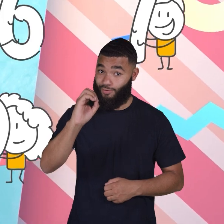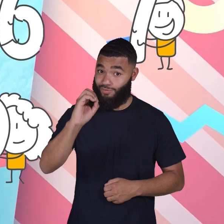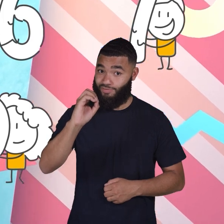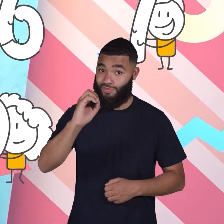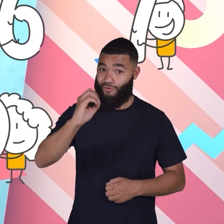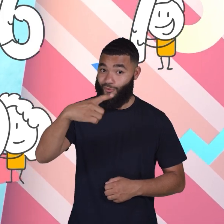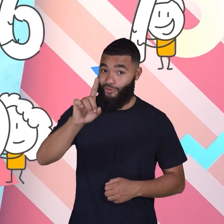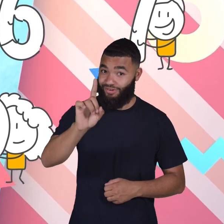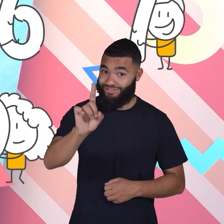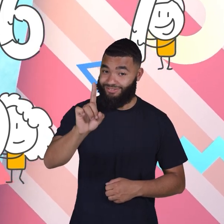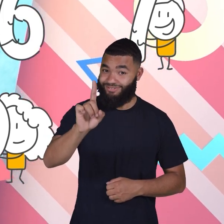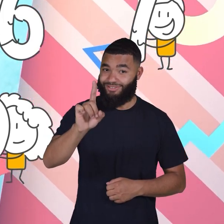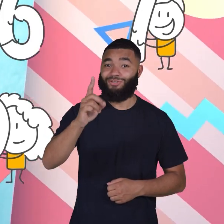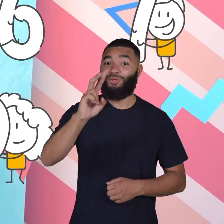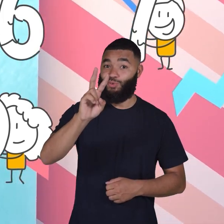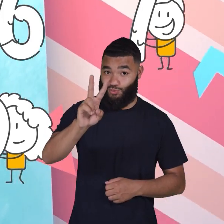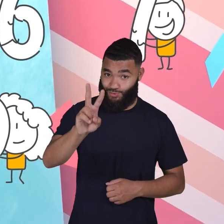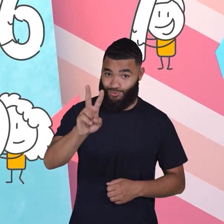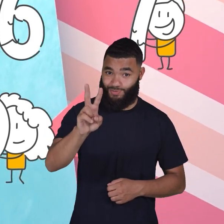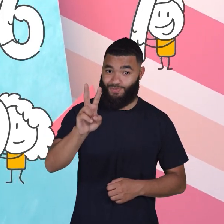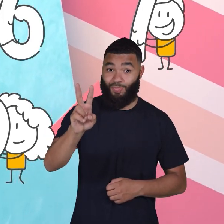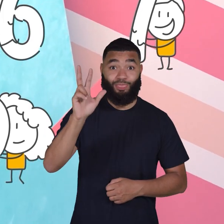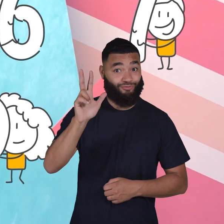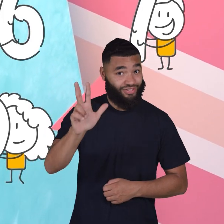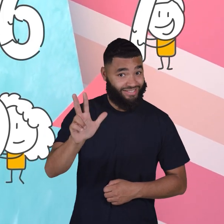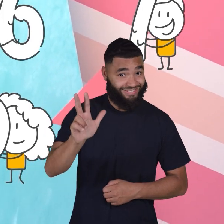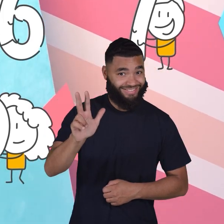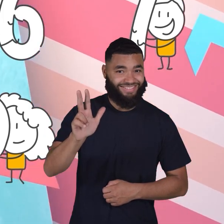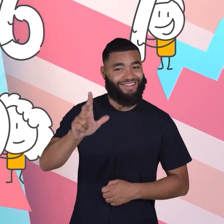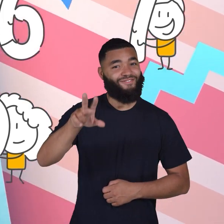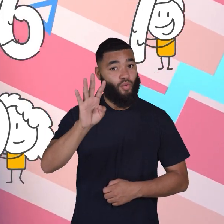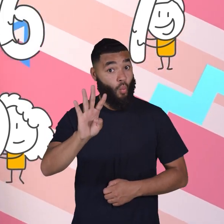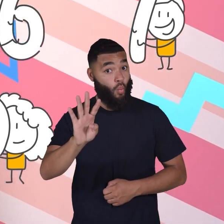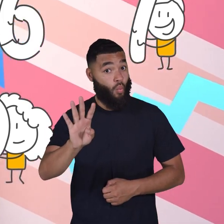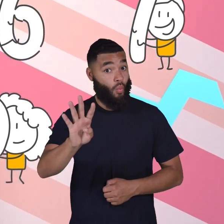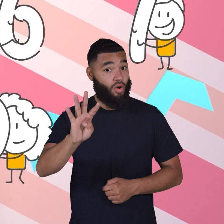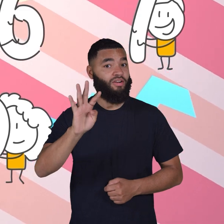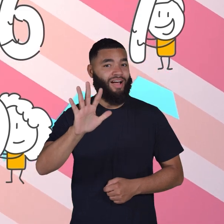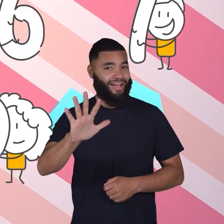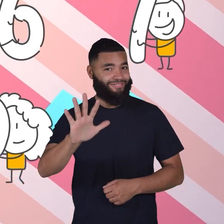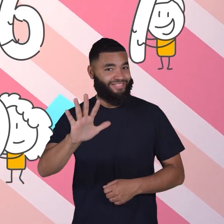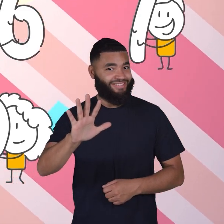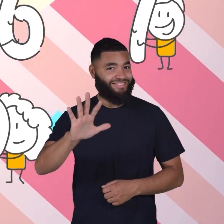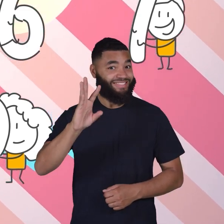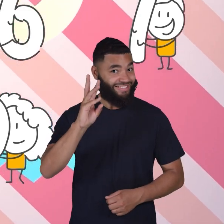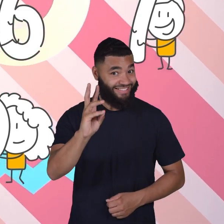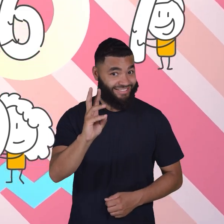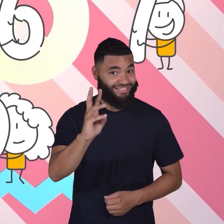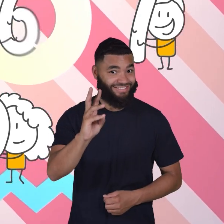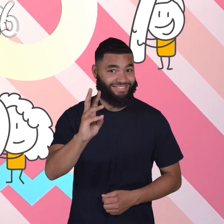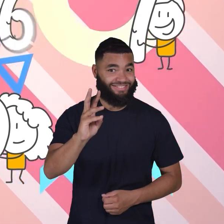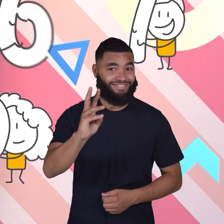Zero, one, two, three, four, five, six,